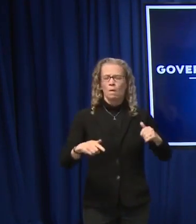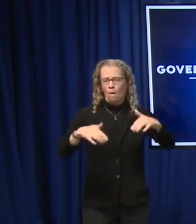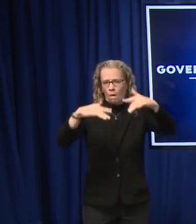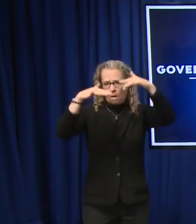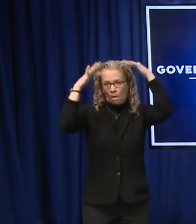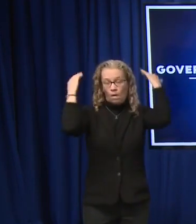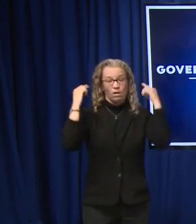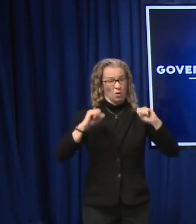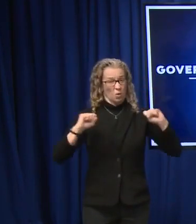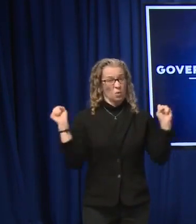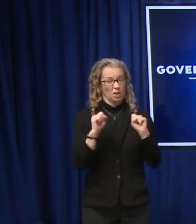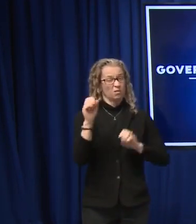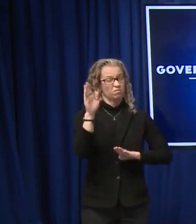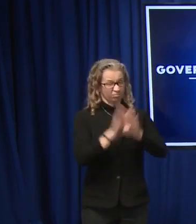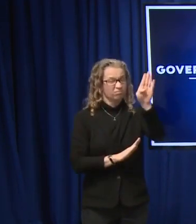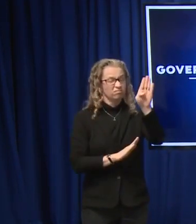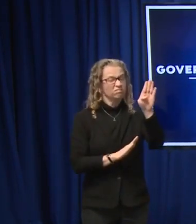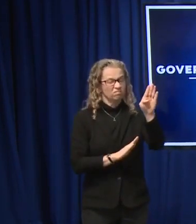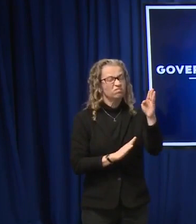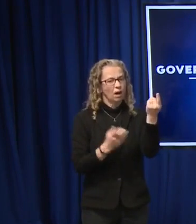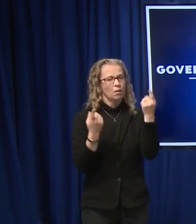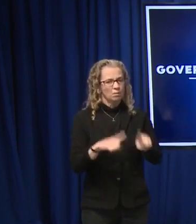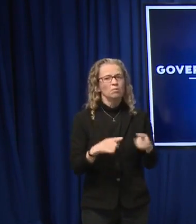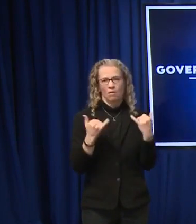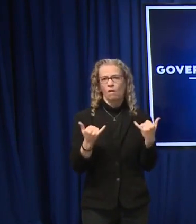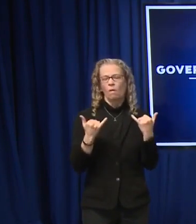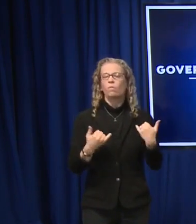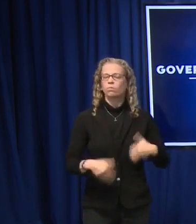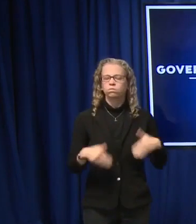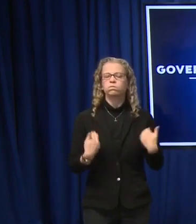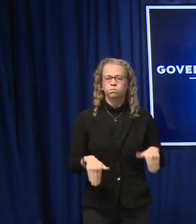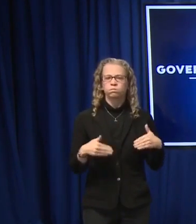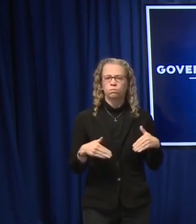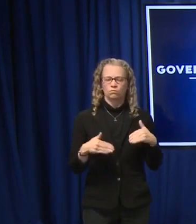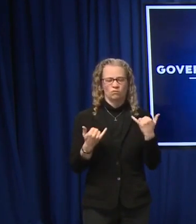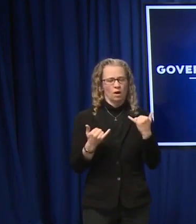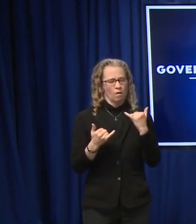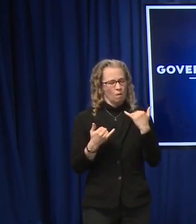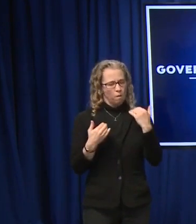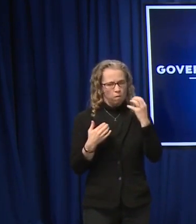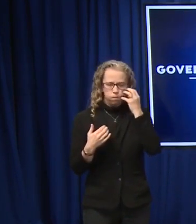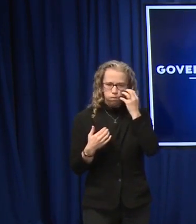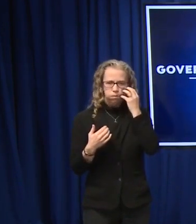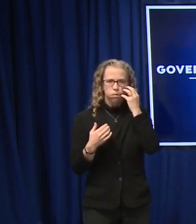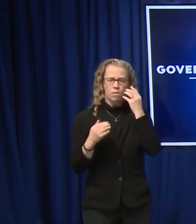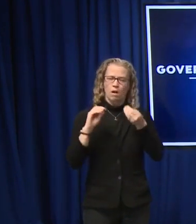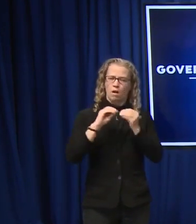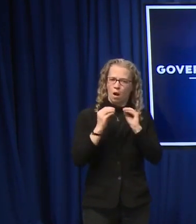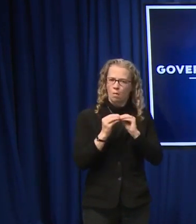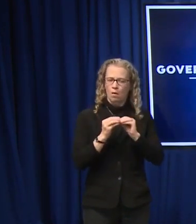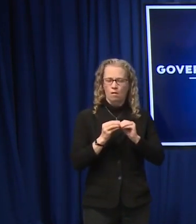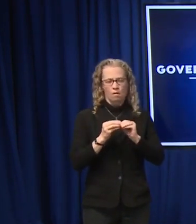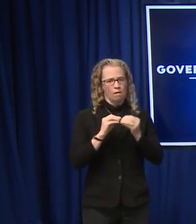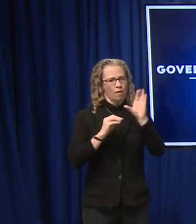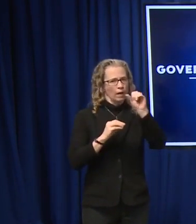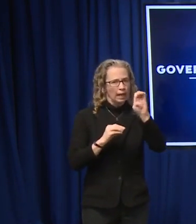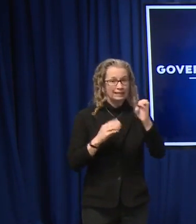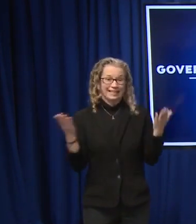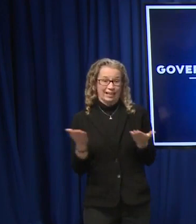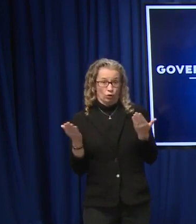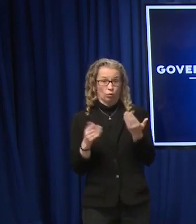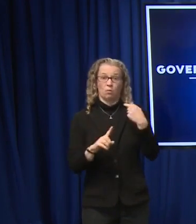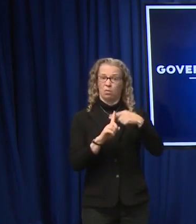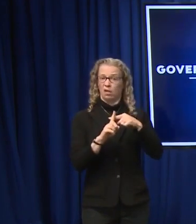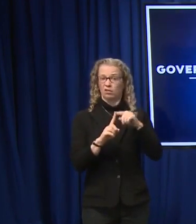predicted is unfortunately now wearing its ugly head and we are definitely in the throes of it. Not just here in New Hampshire but across all of northern New England.